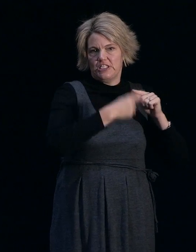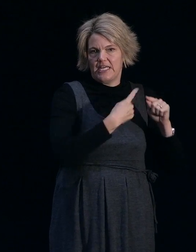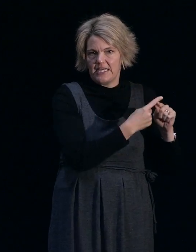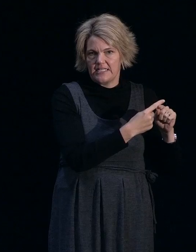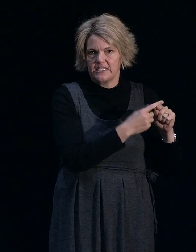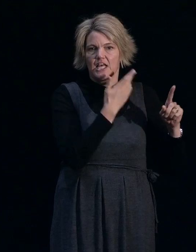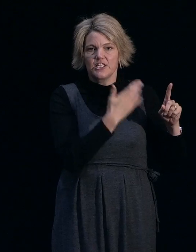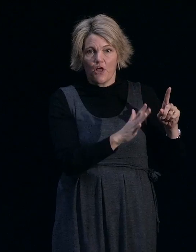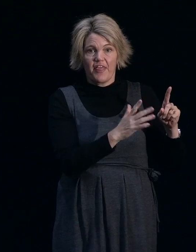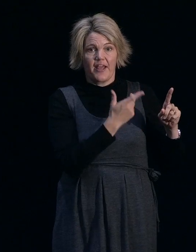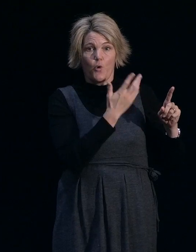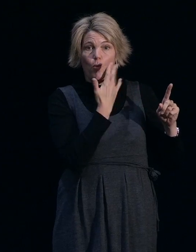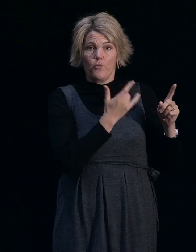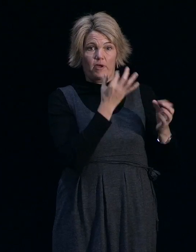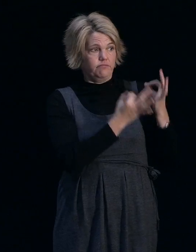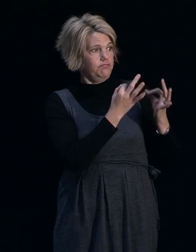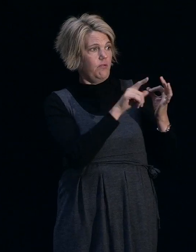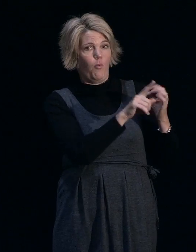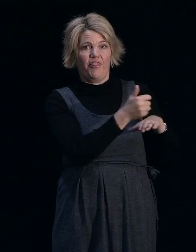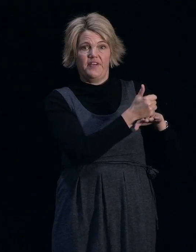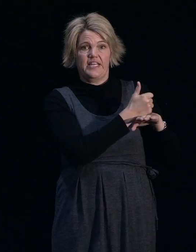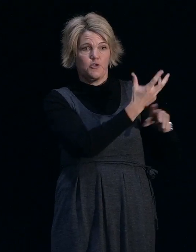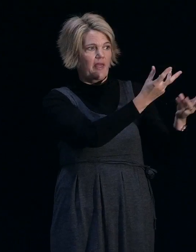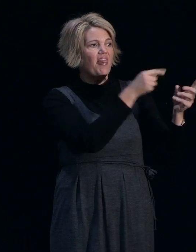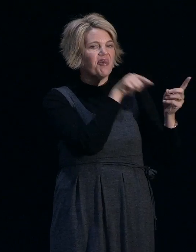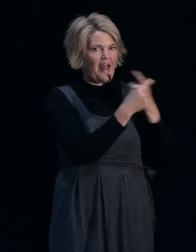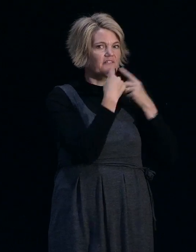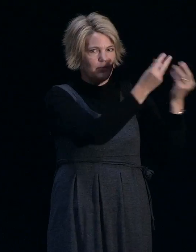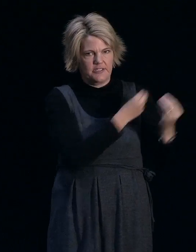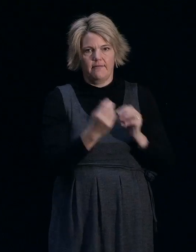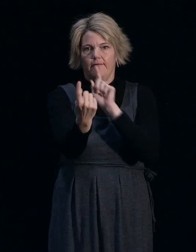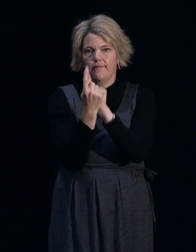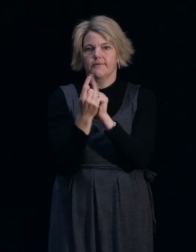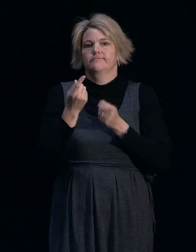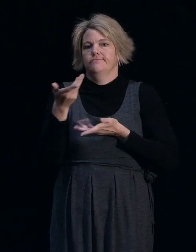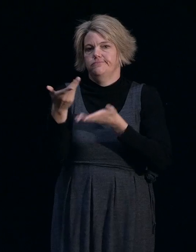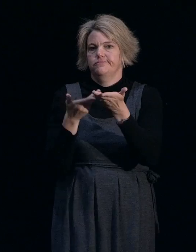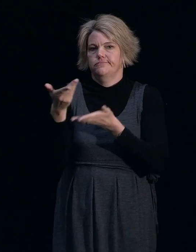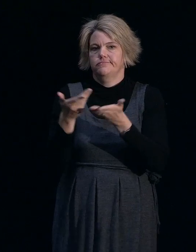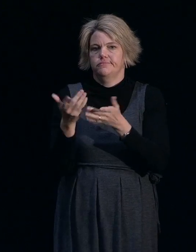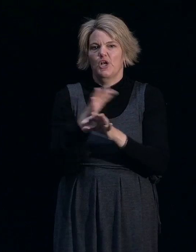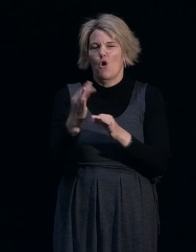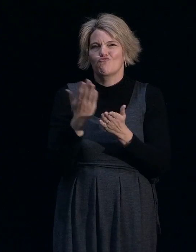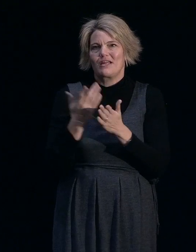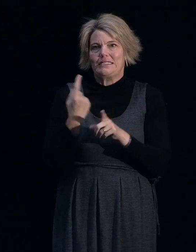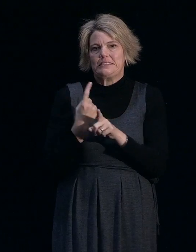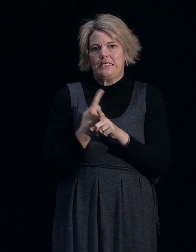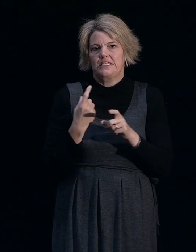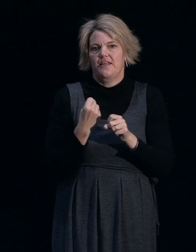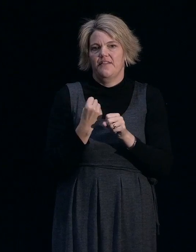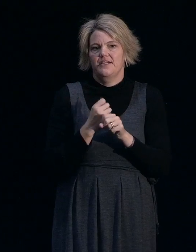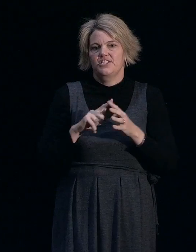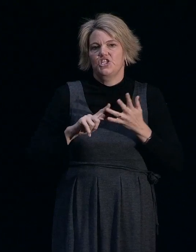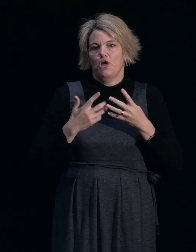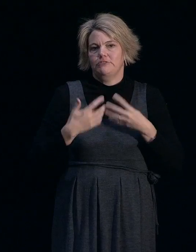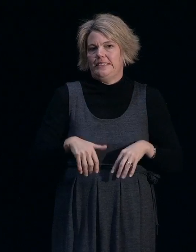that are relevant for your home and the design of your home rather than discussing the geotechnical results as such. That would